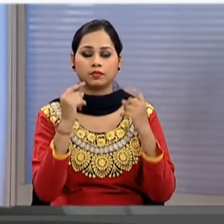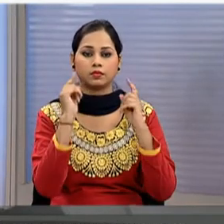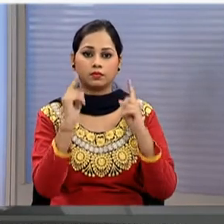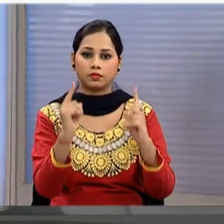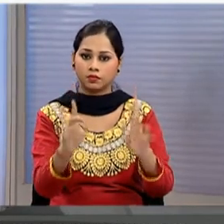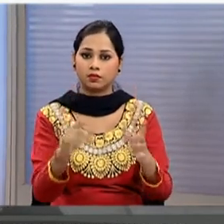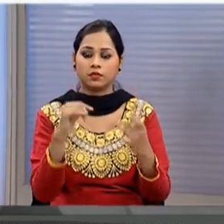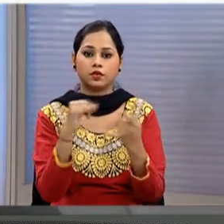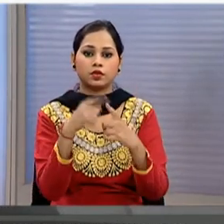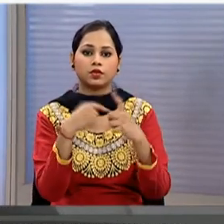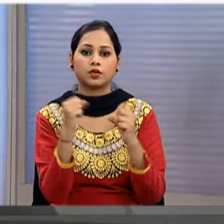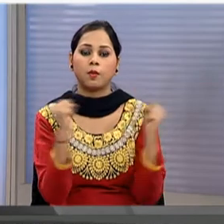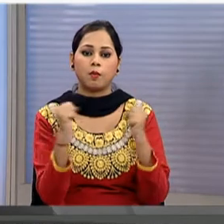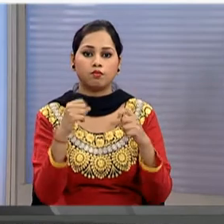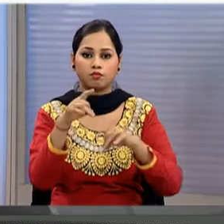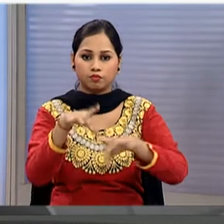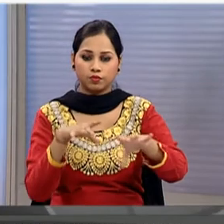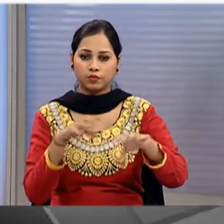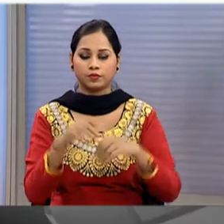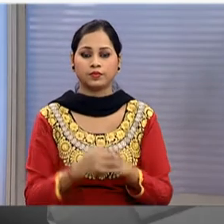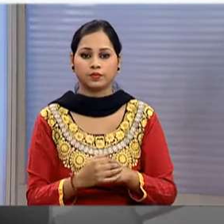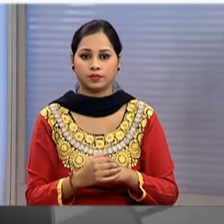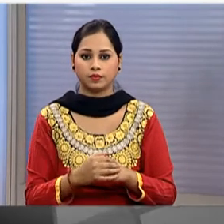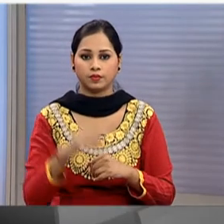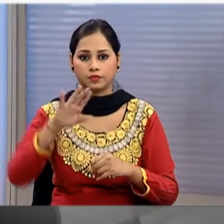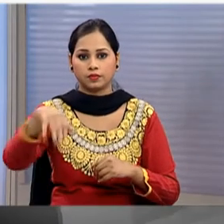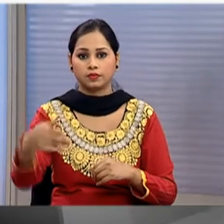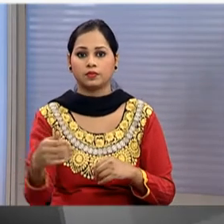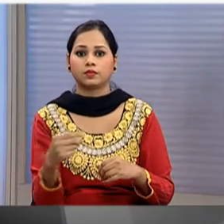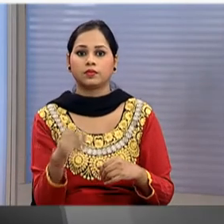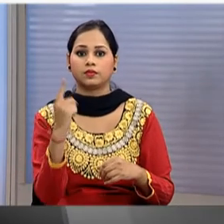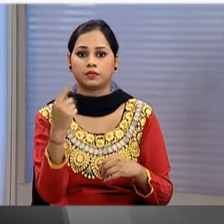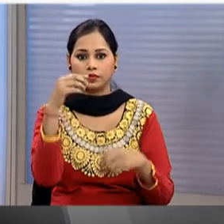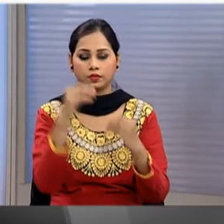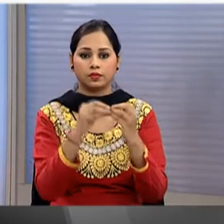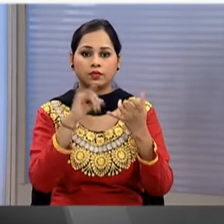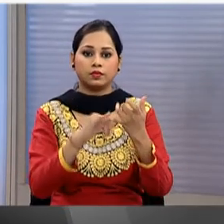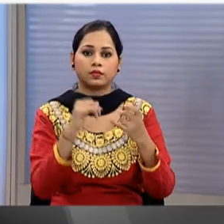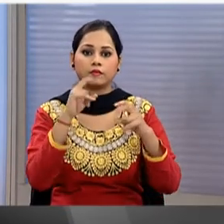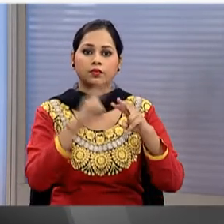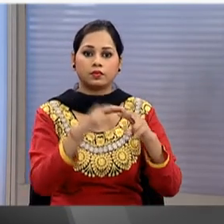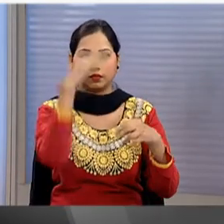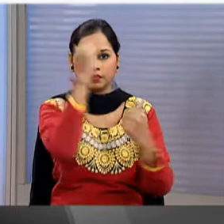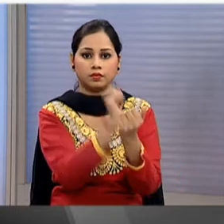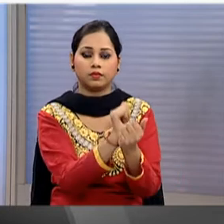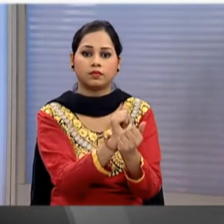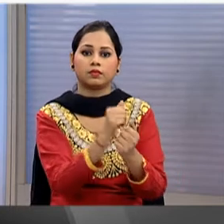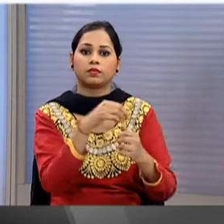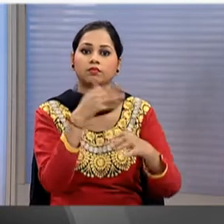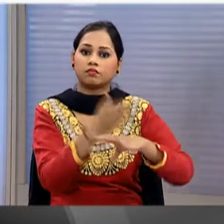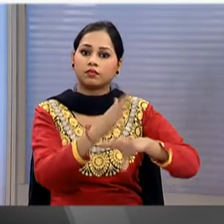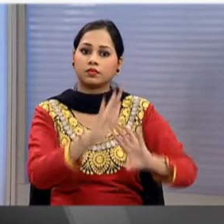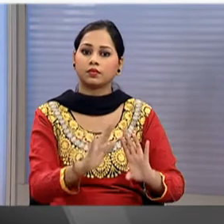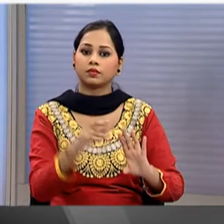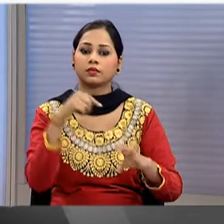sounded in Jammu City in another encounter one BS at Jawan was injured in the gun battle with the